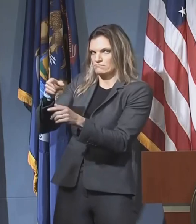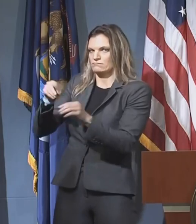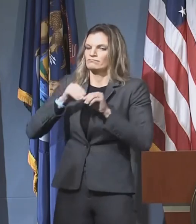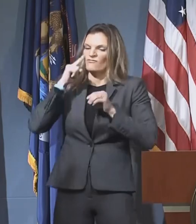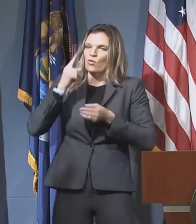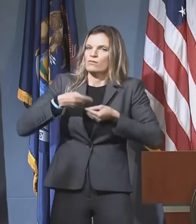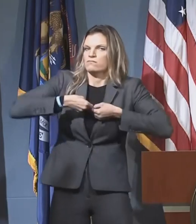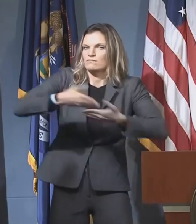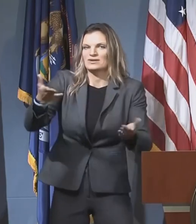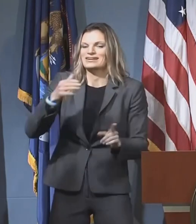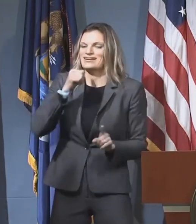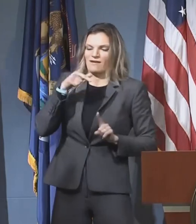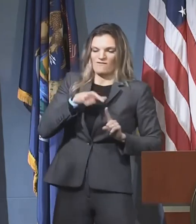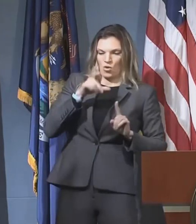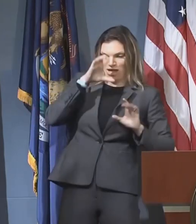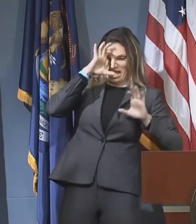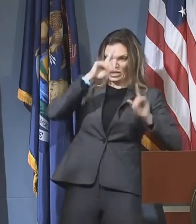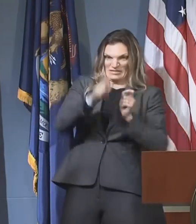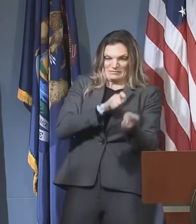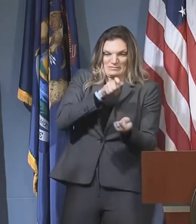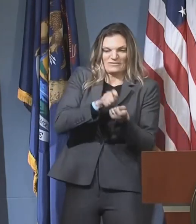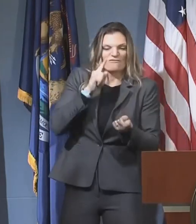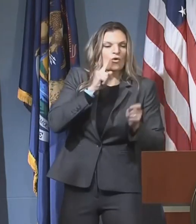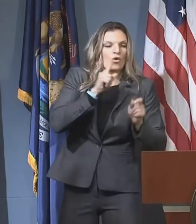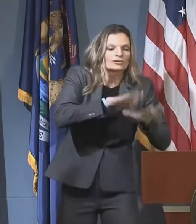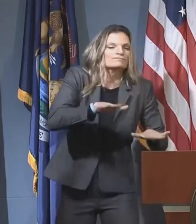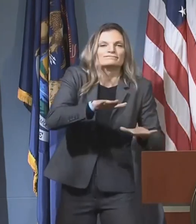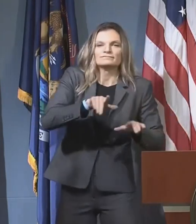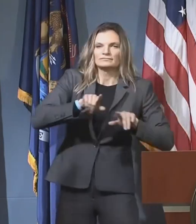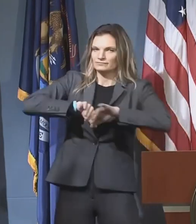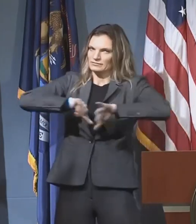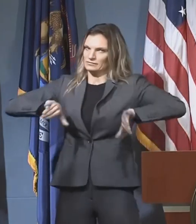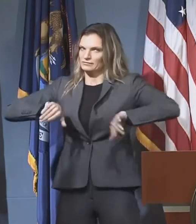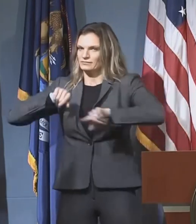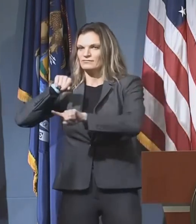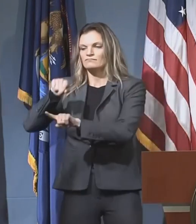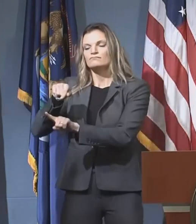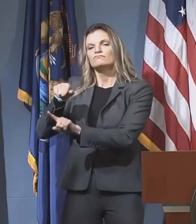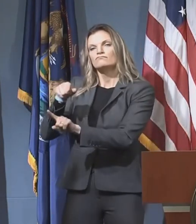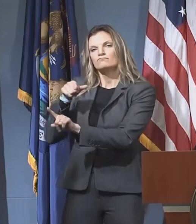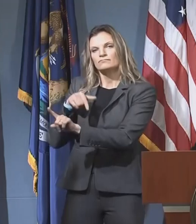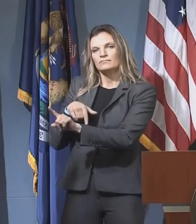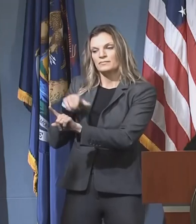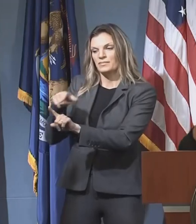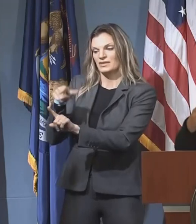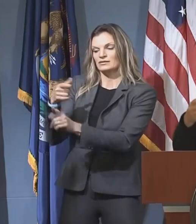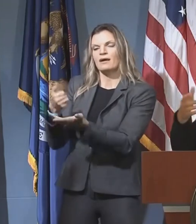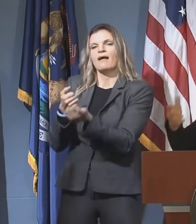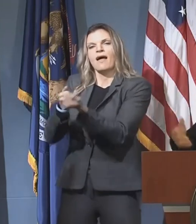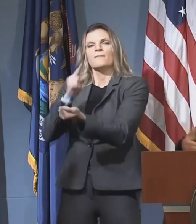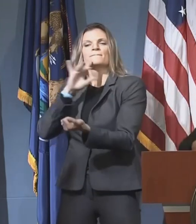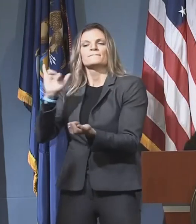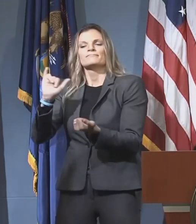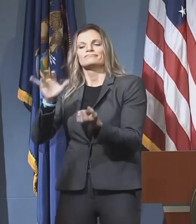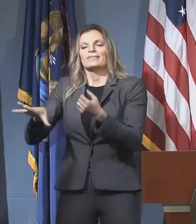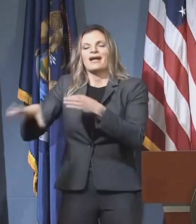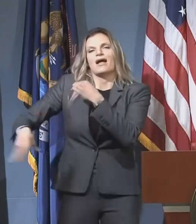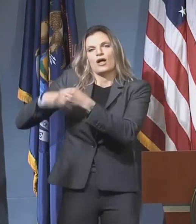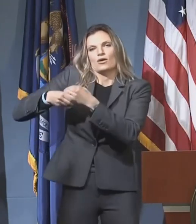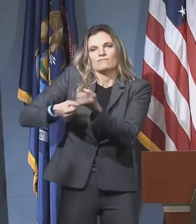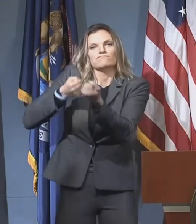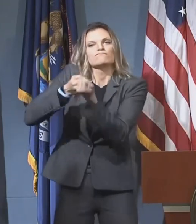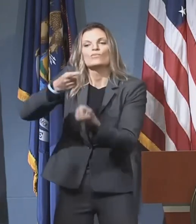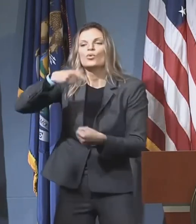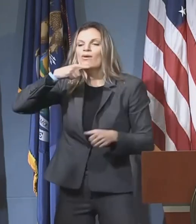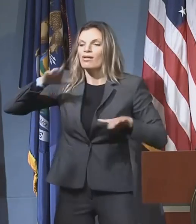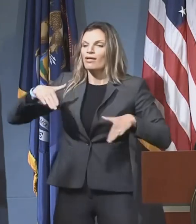used to further our educational goals and create opportunities. And so it is a good way to supplement and encourage those